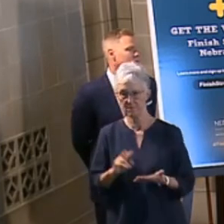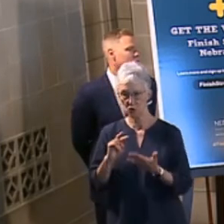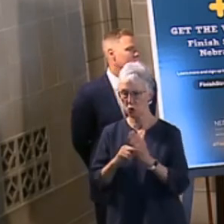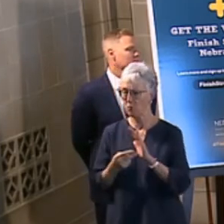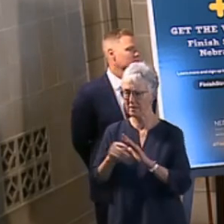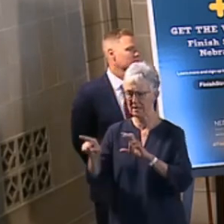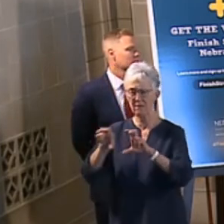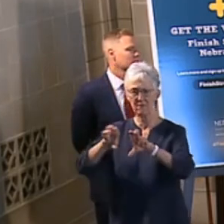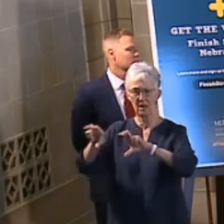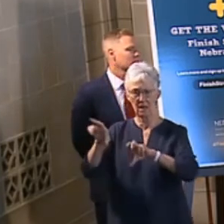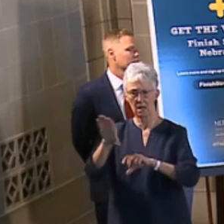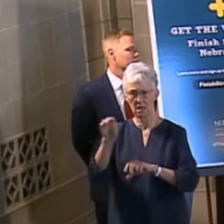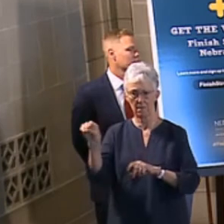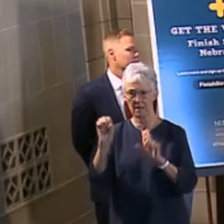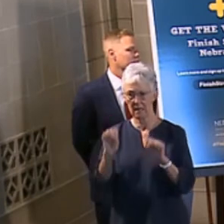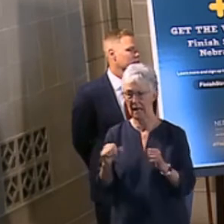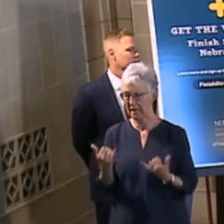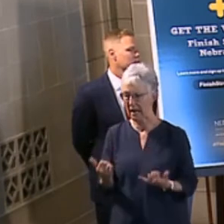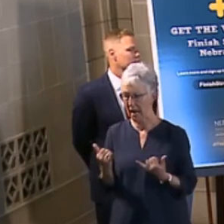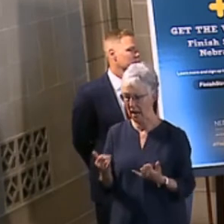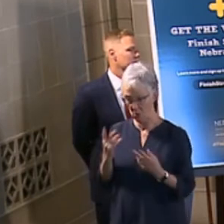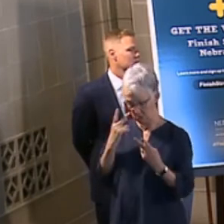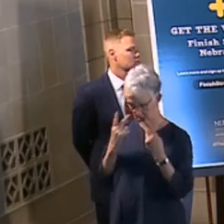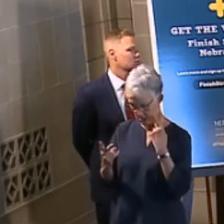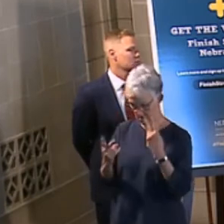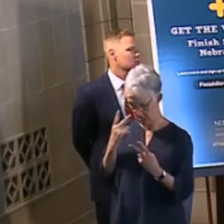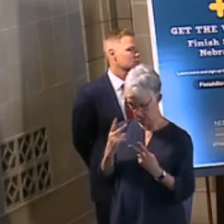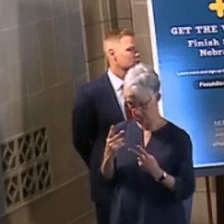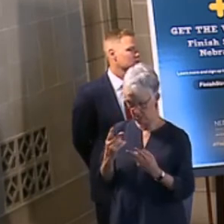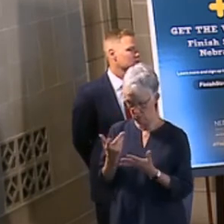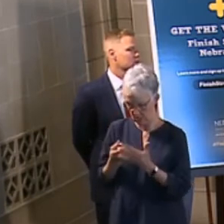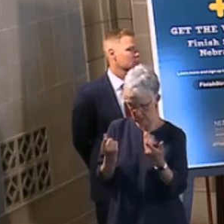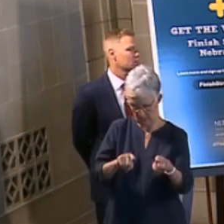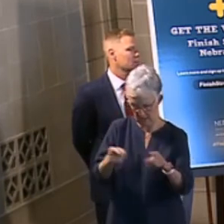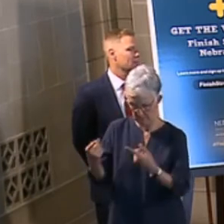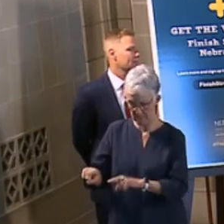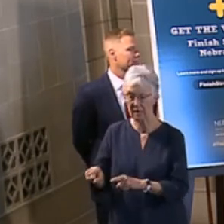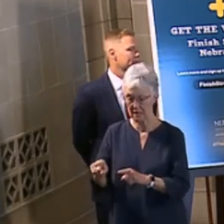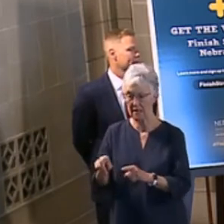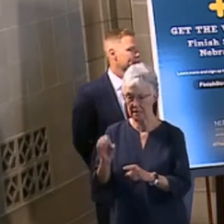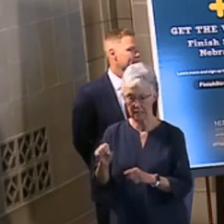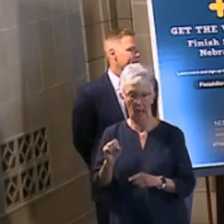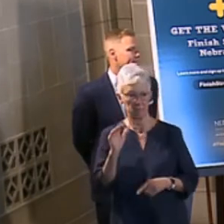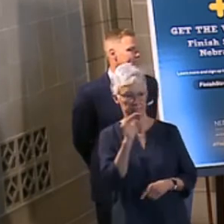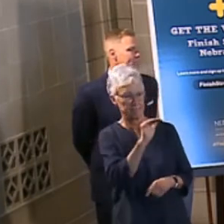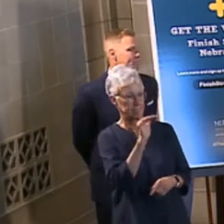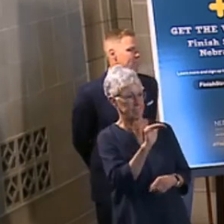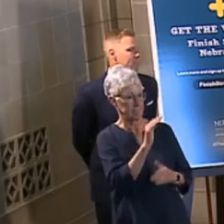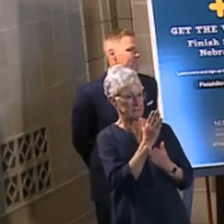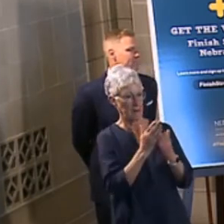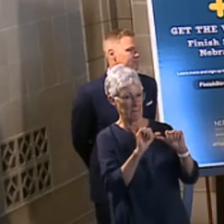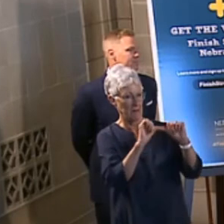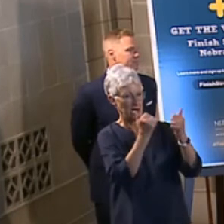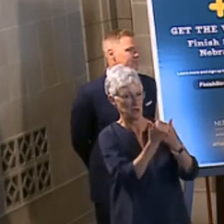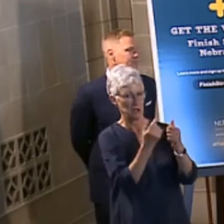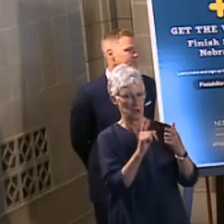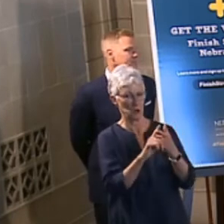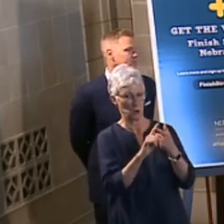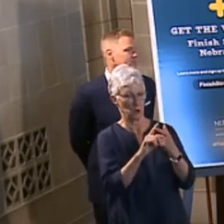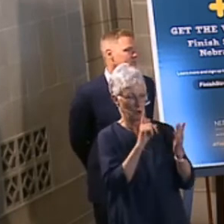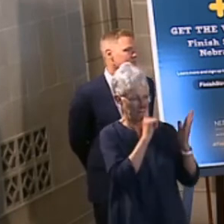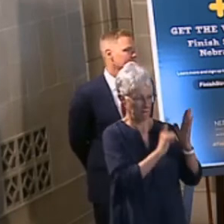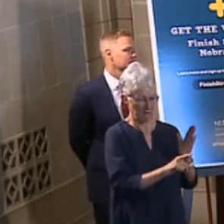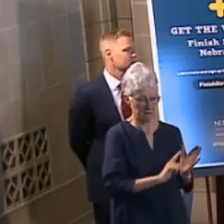firms to respond effectively to suspected financial exploitation of customers. Older vulnerable adults lose billions of dollars to financial